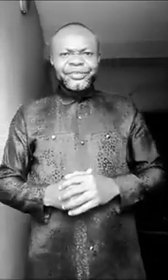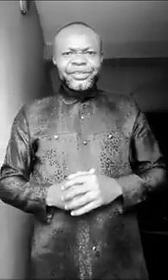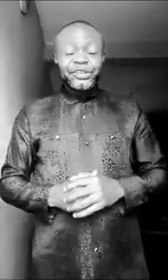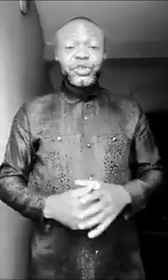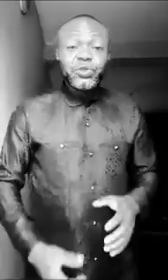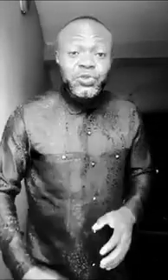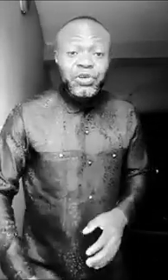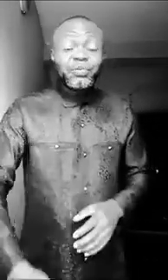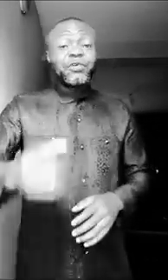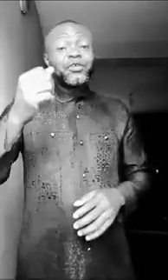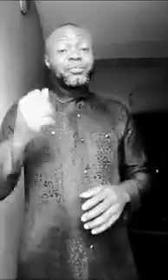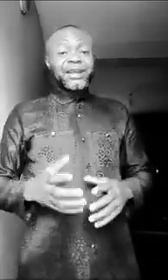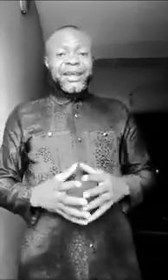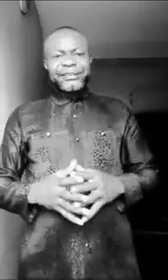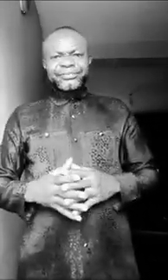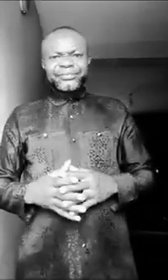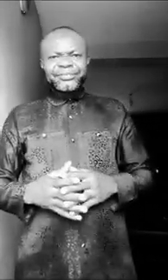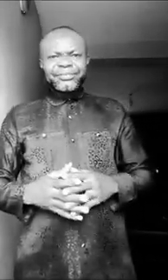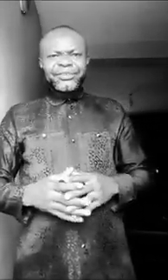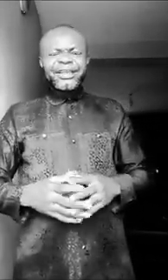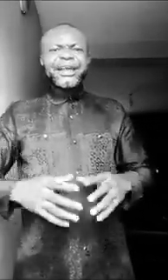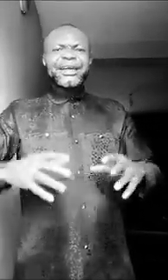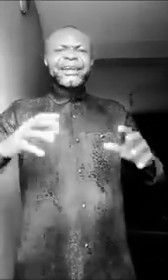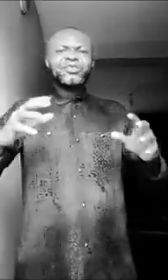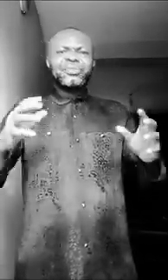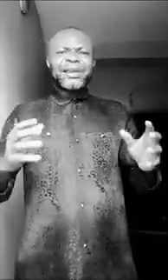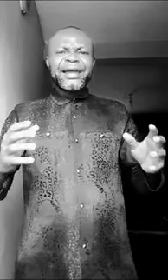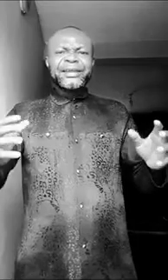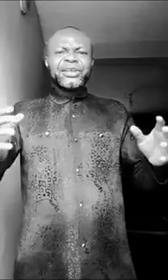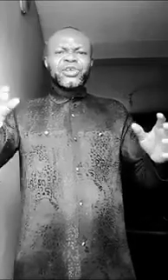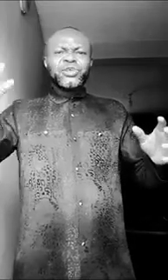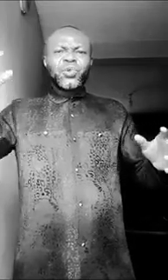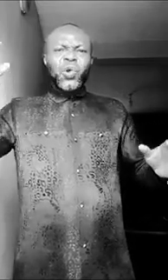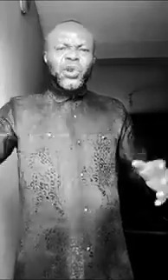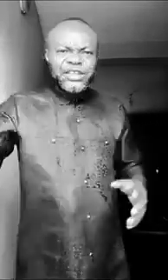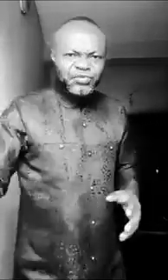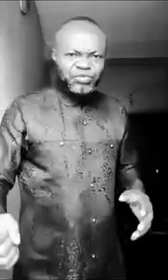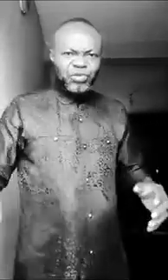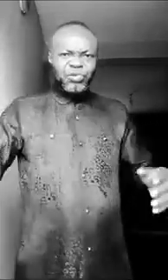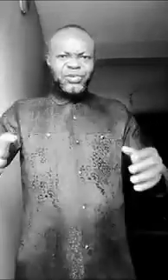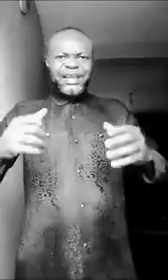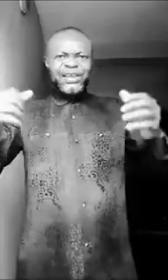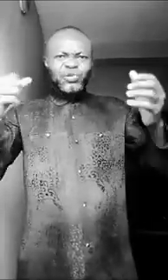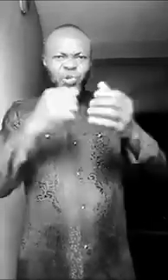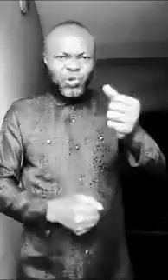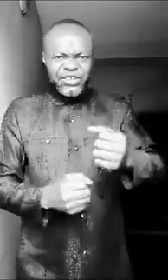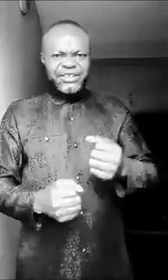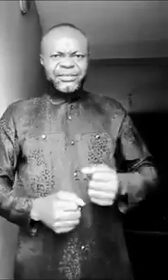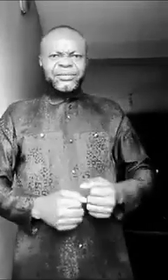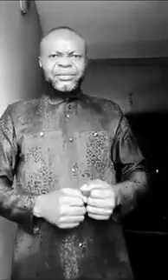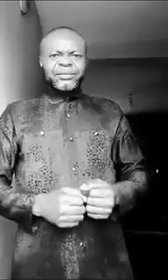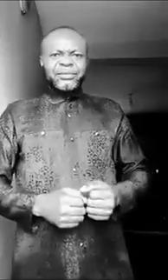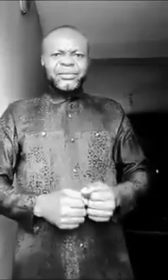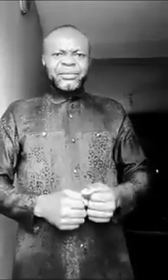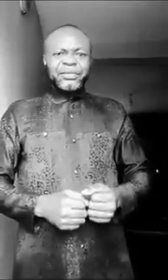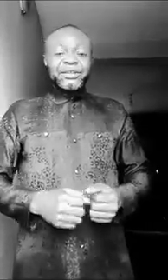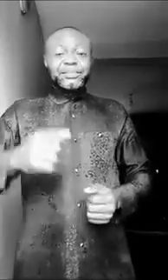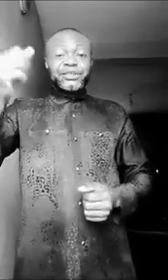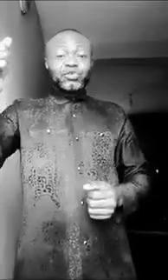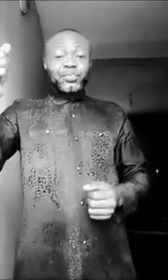Did you dream of umbrella? And that umbrella, you collect it from someone and you close it. Maybe the patient open